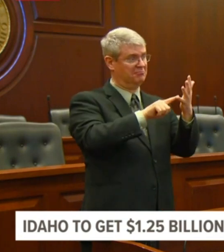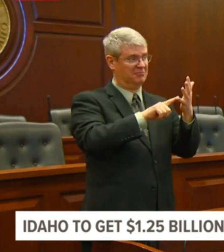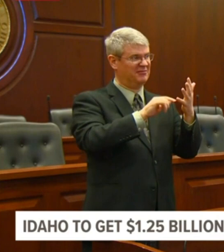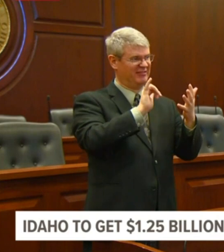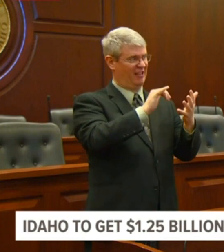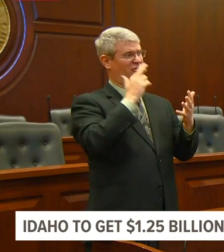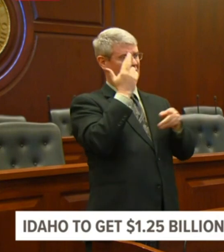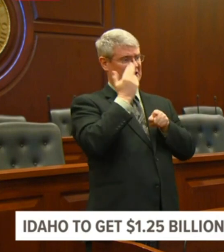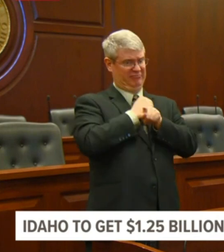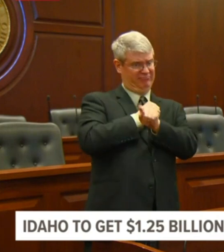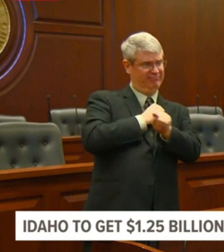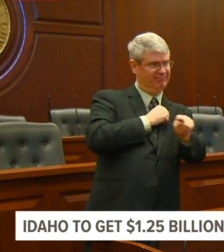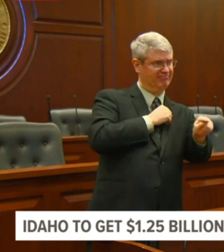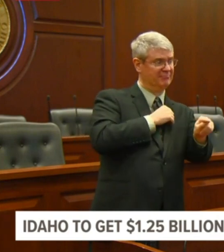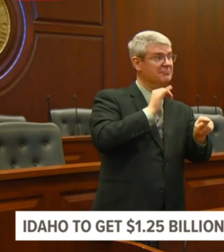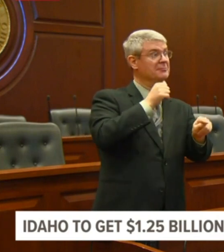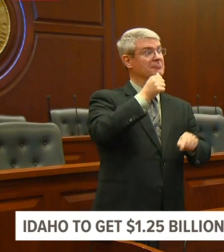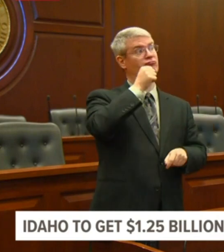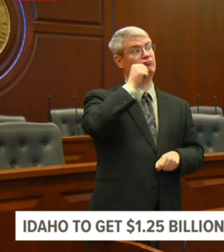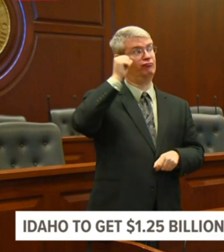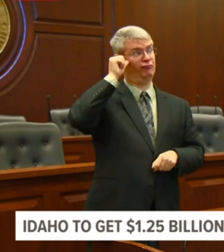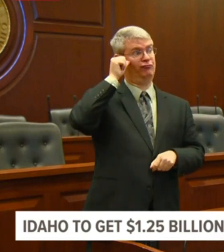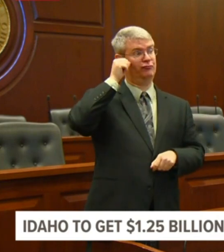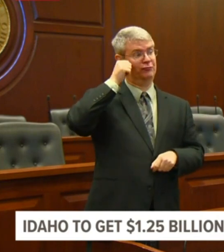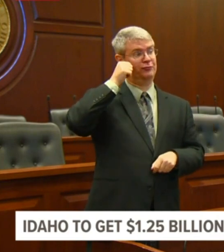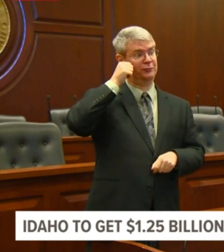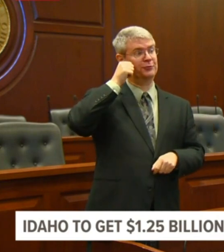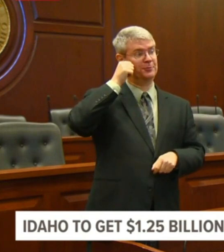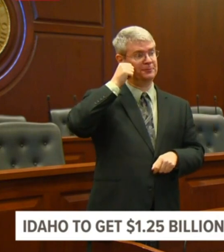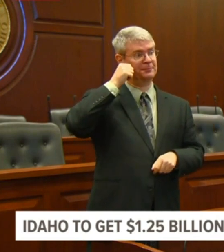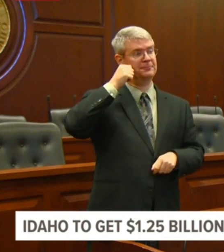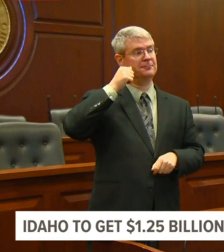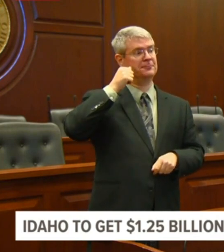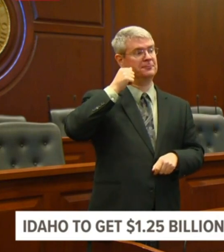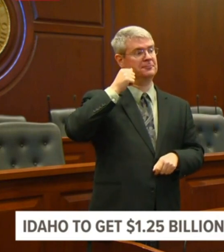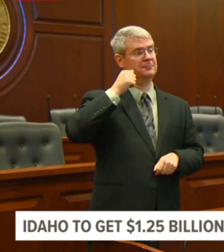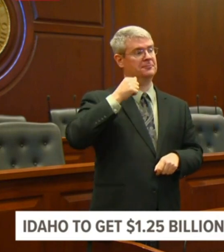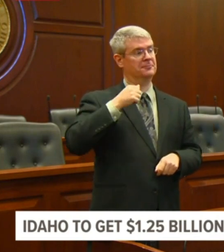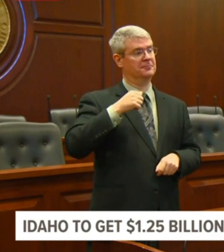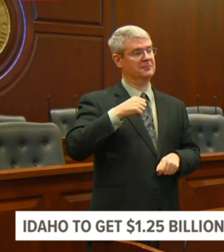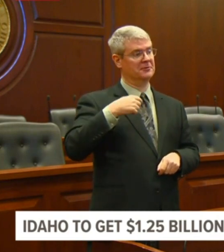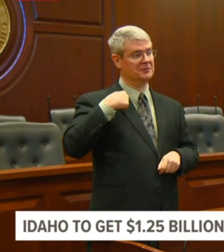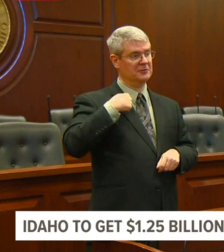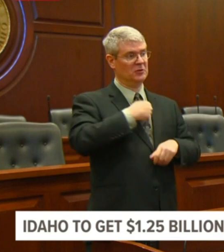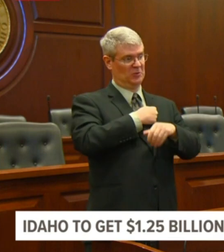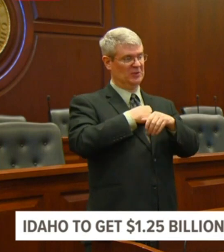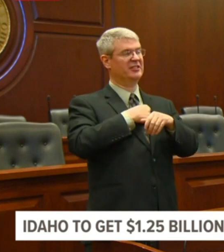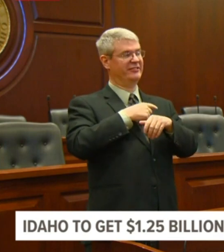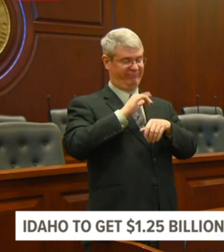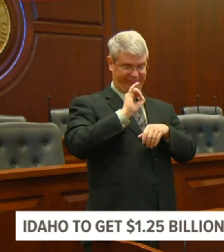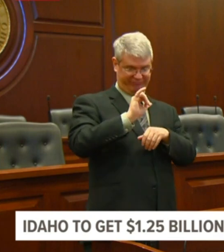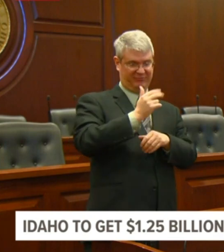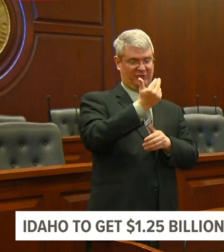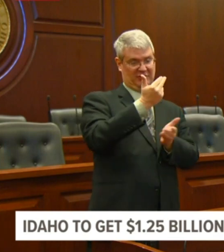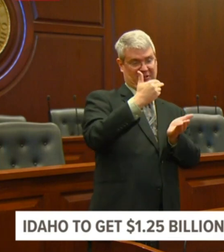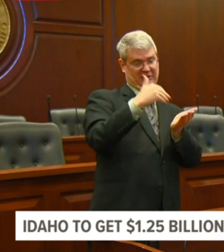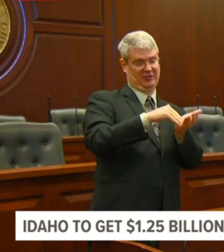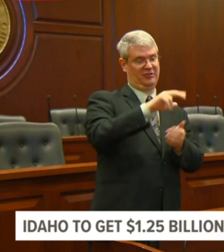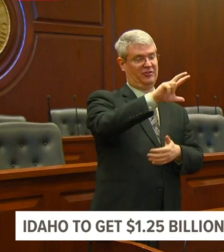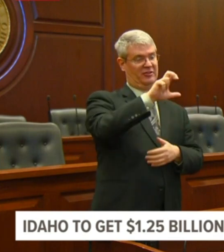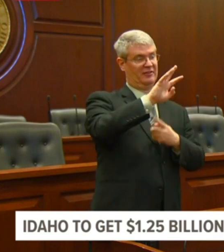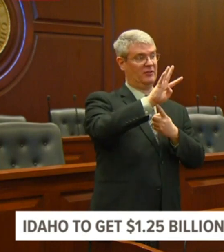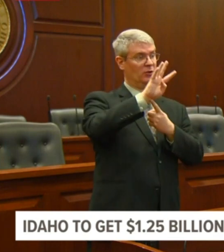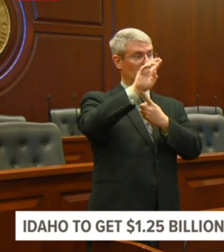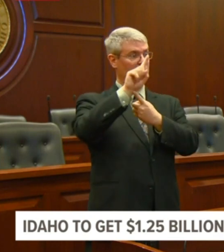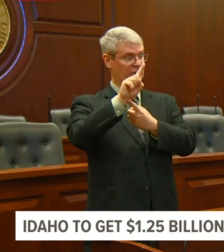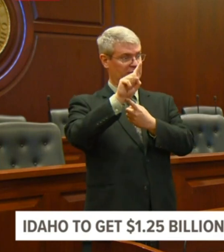,341 new claims were filed for unemployment insurance benefits from Idaho workers laid